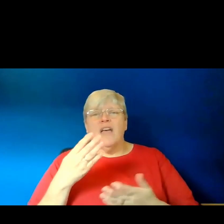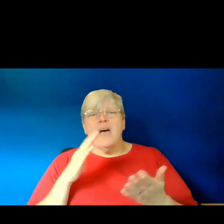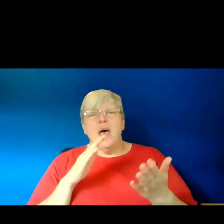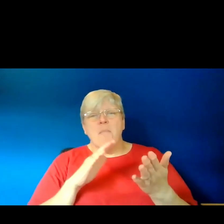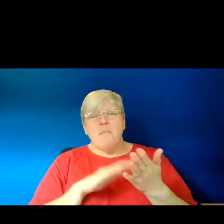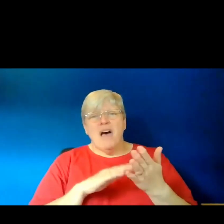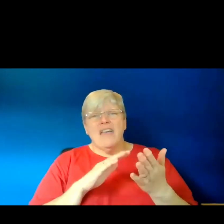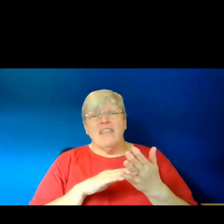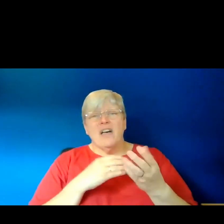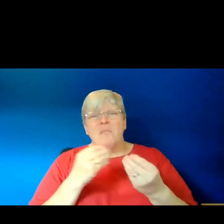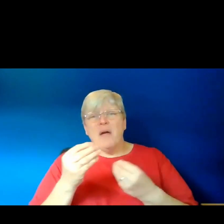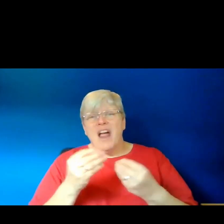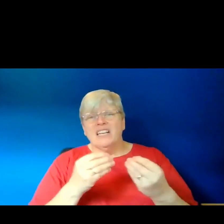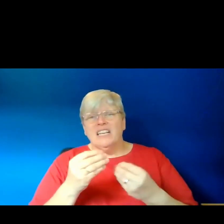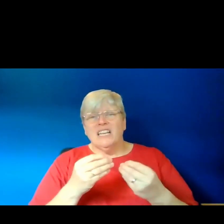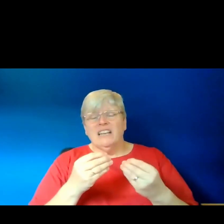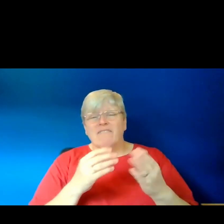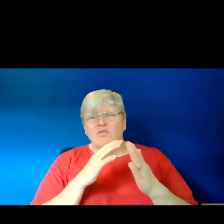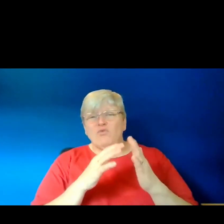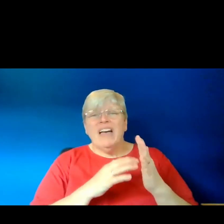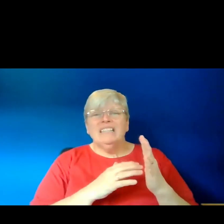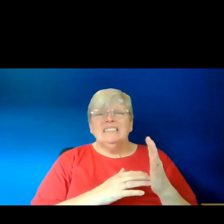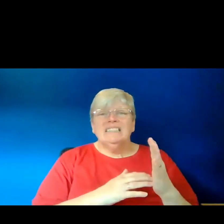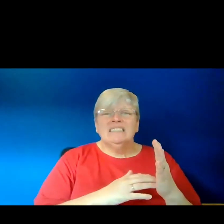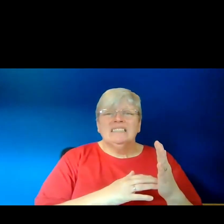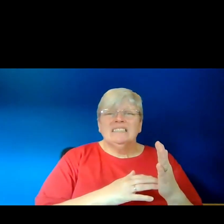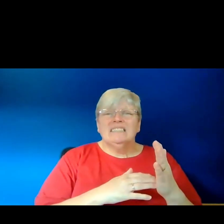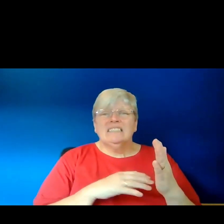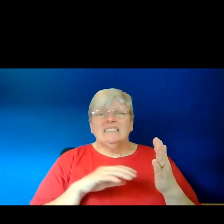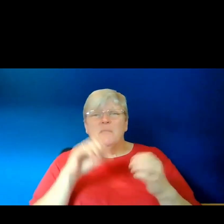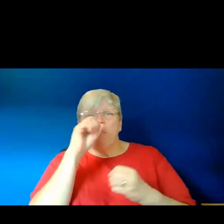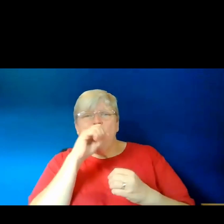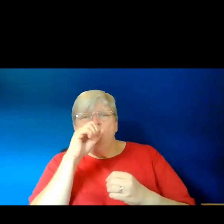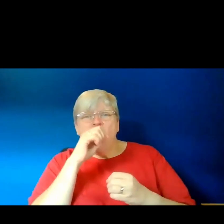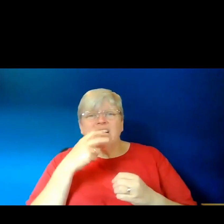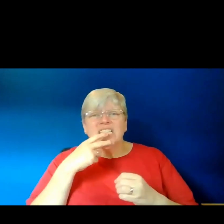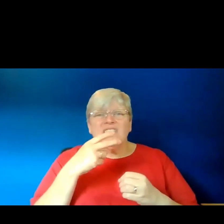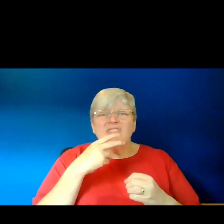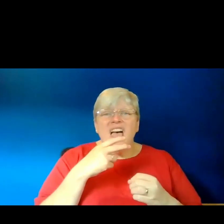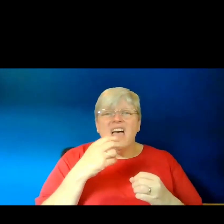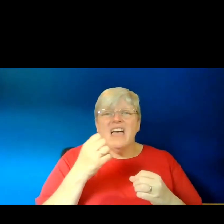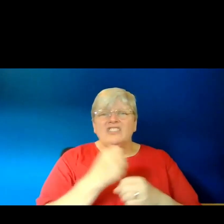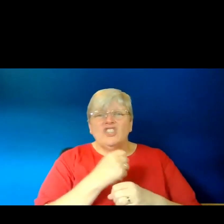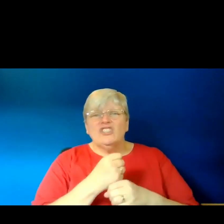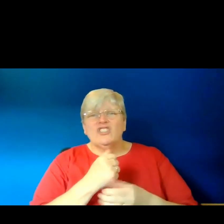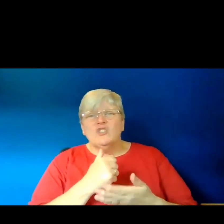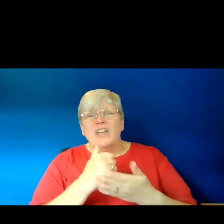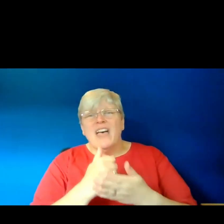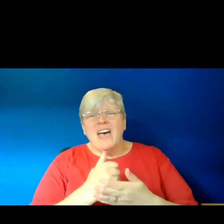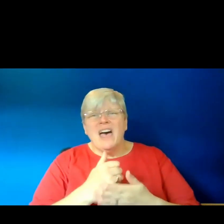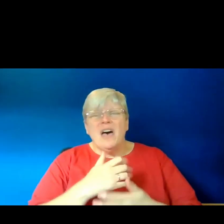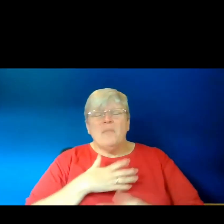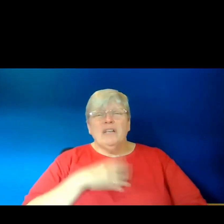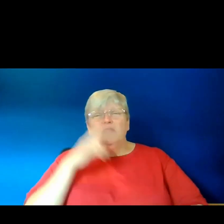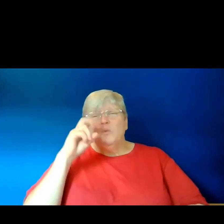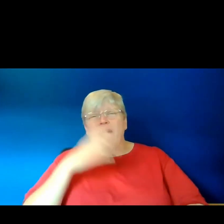A mother bargaining for broken rice, cubes of pork, 15. Cigarettes. 15. to help stomach her